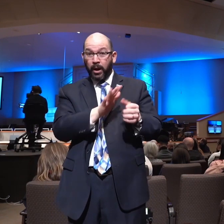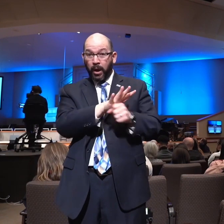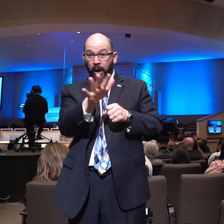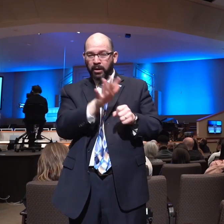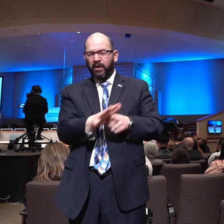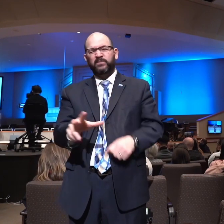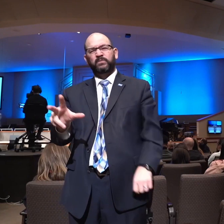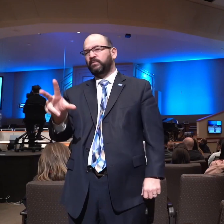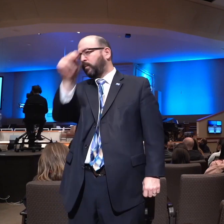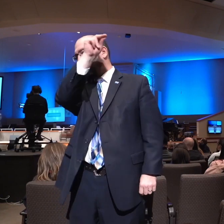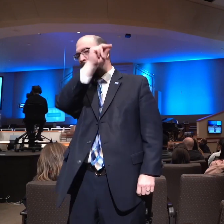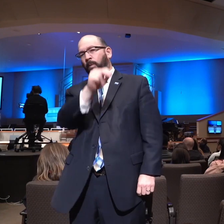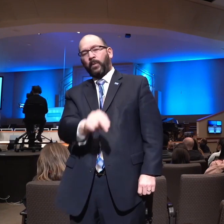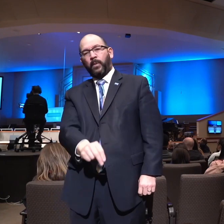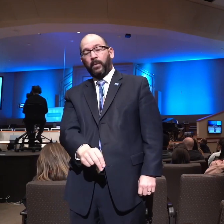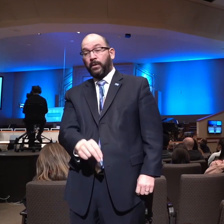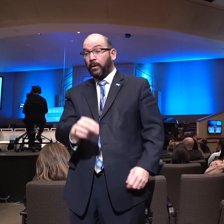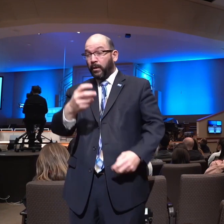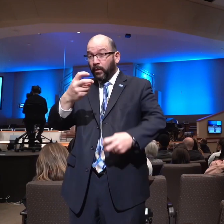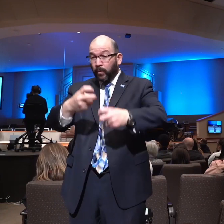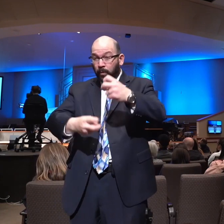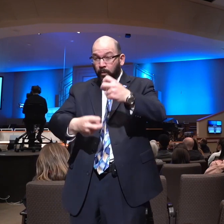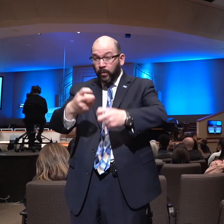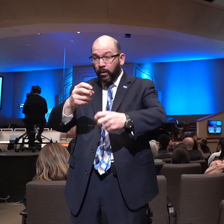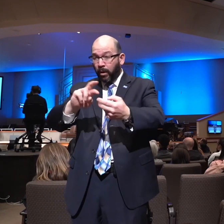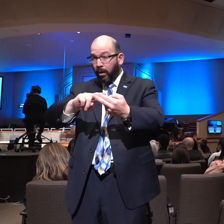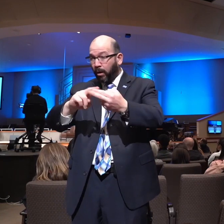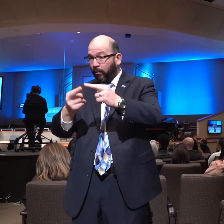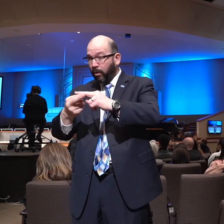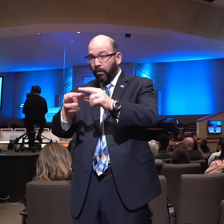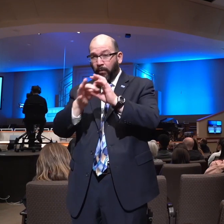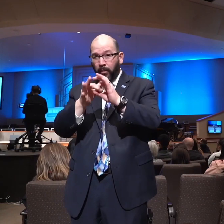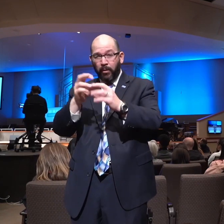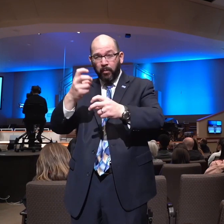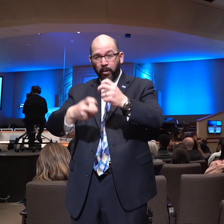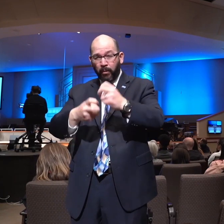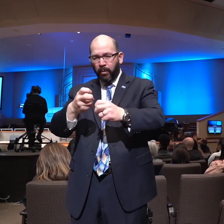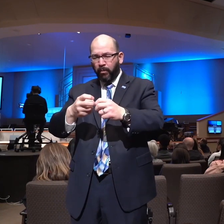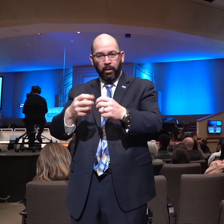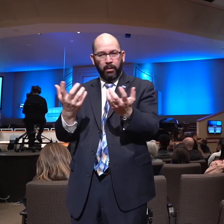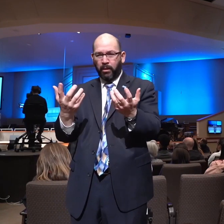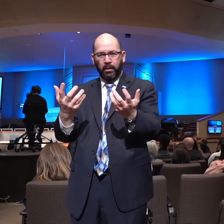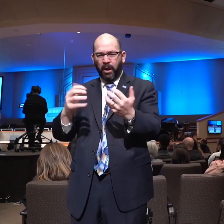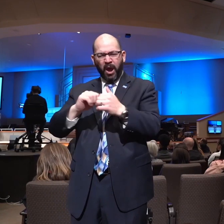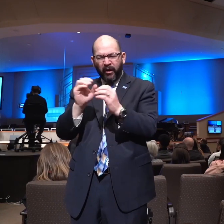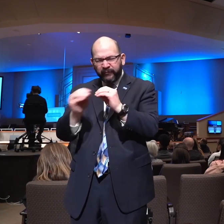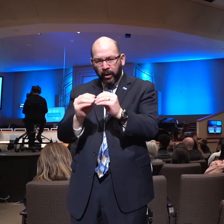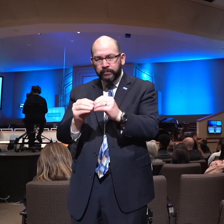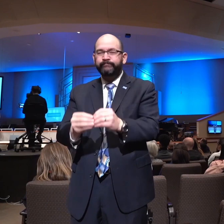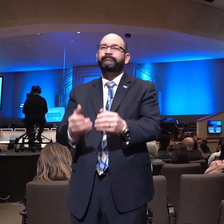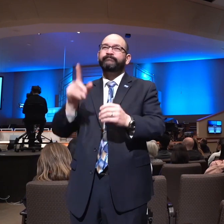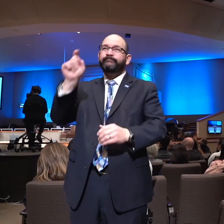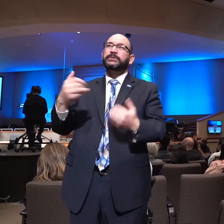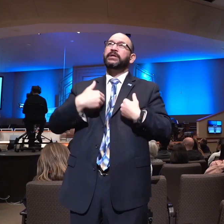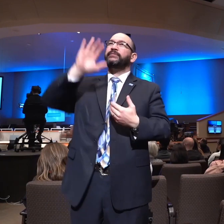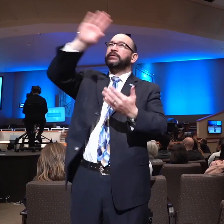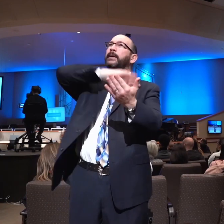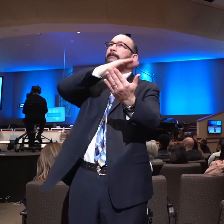relations. We're talking about things that are happening in our country, in our community, in our church, in our families, that we must have God's